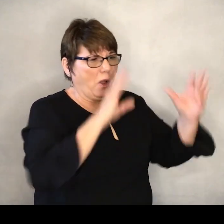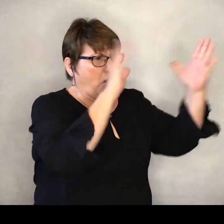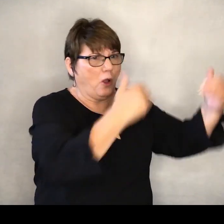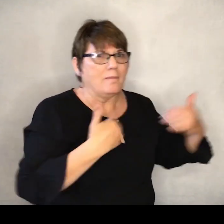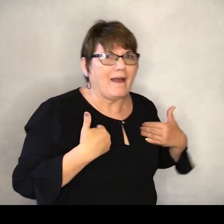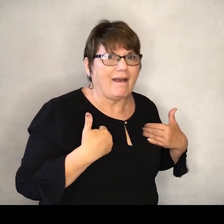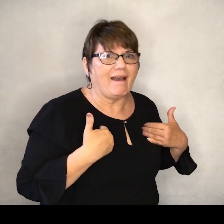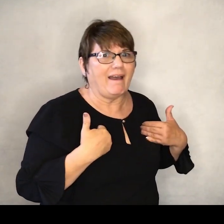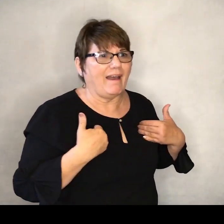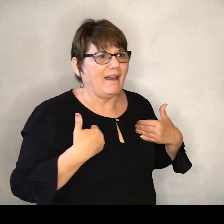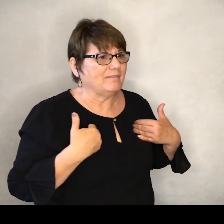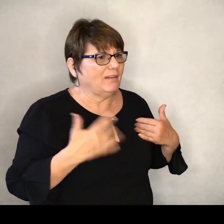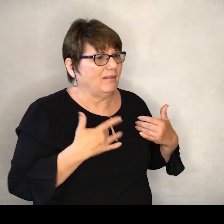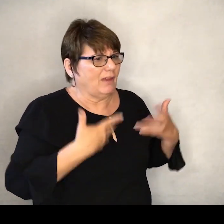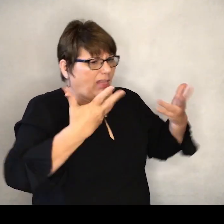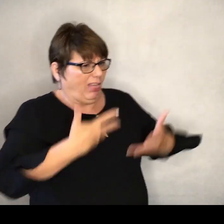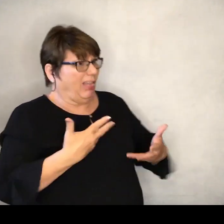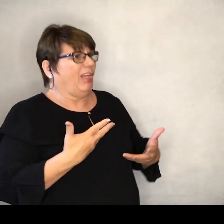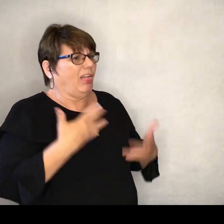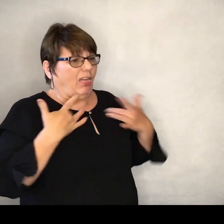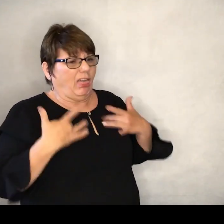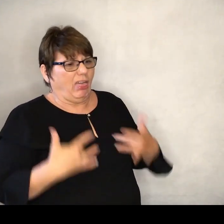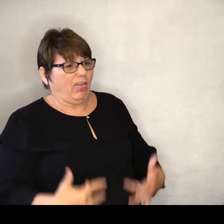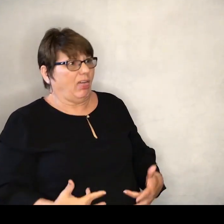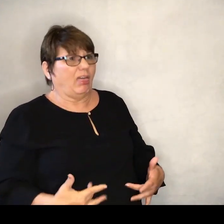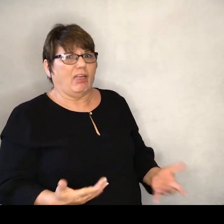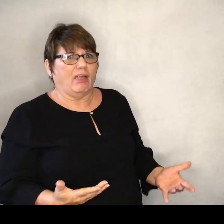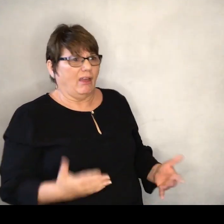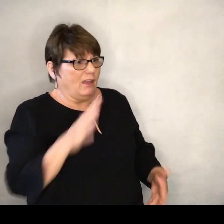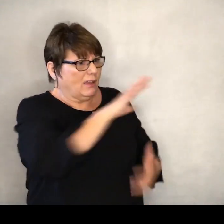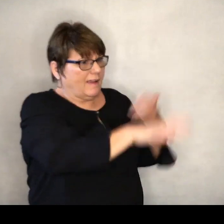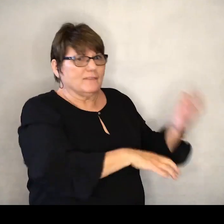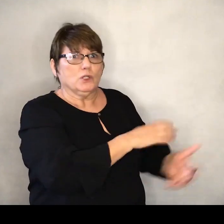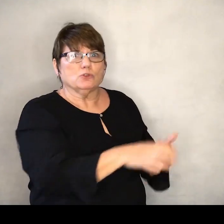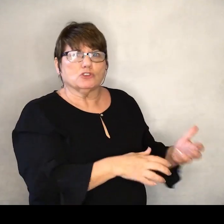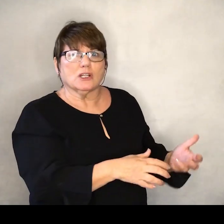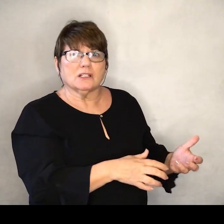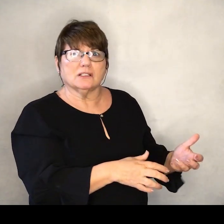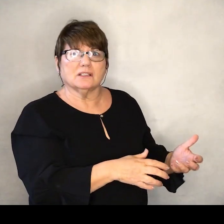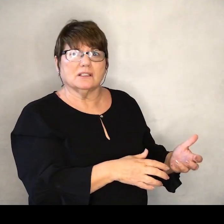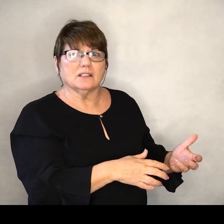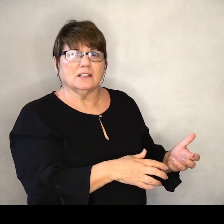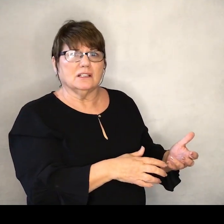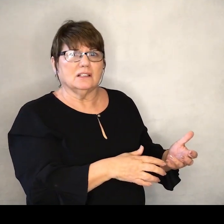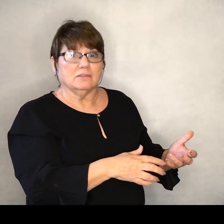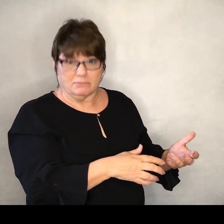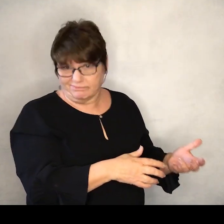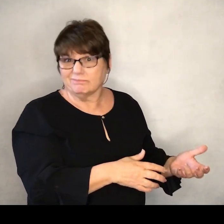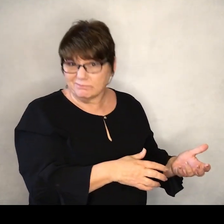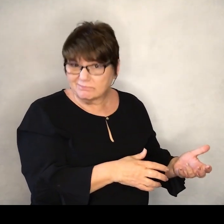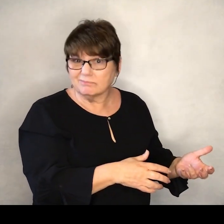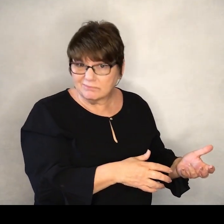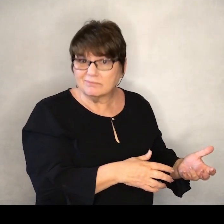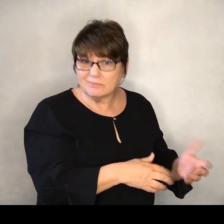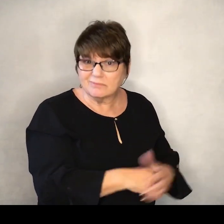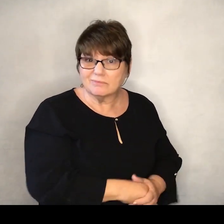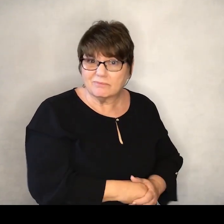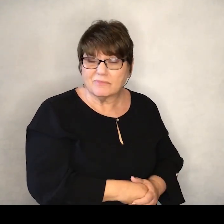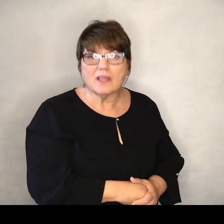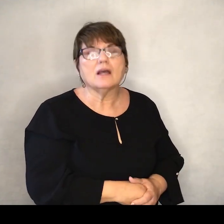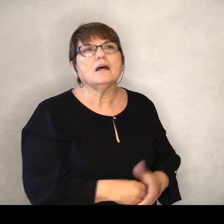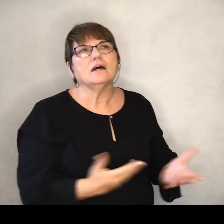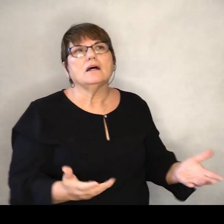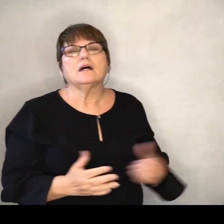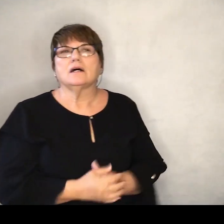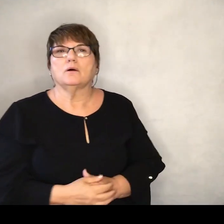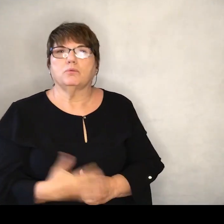desolation, discouragement, confusion, etc. There are